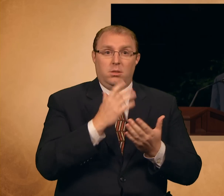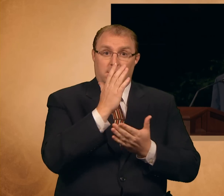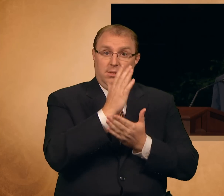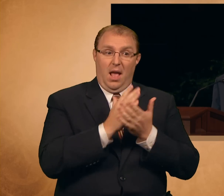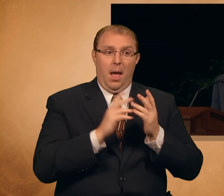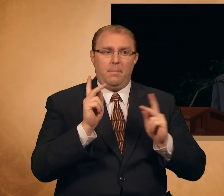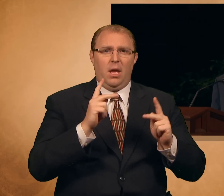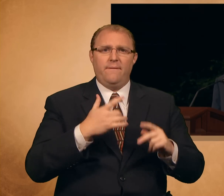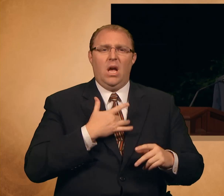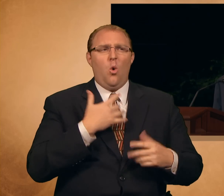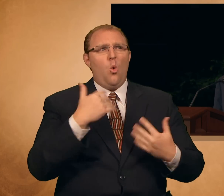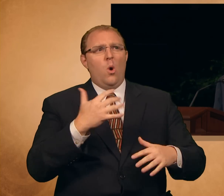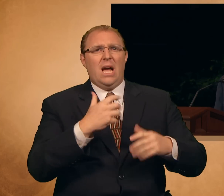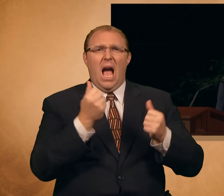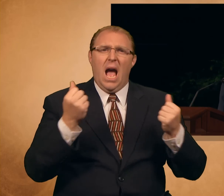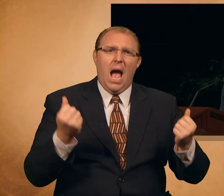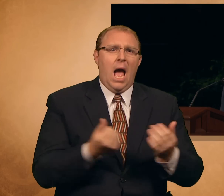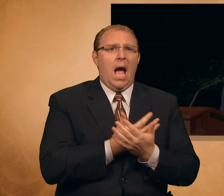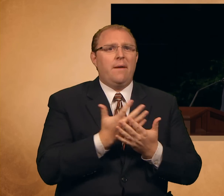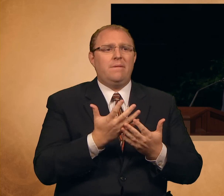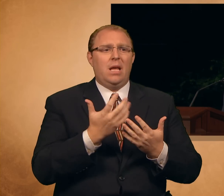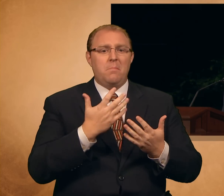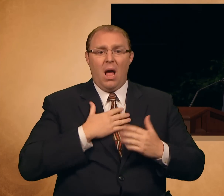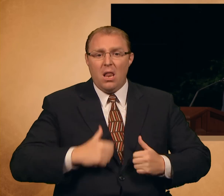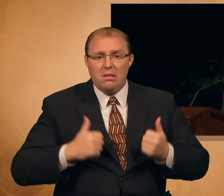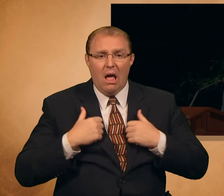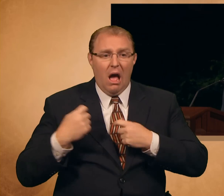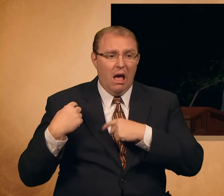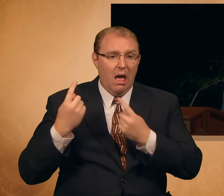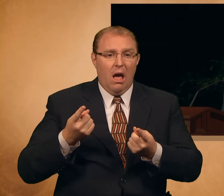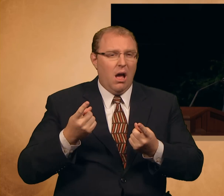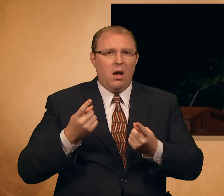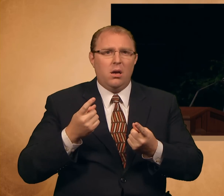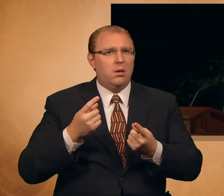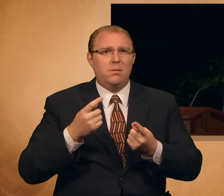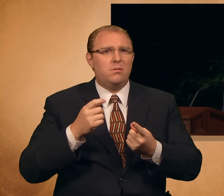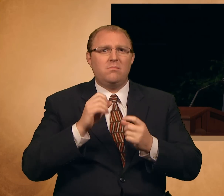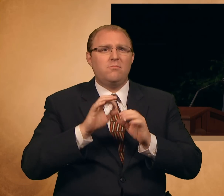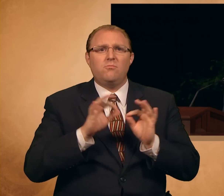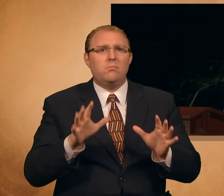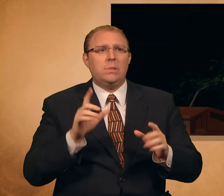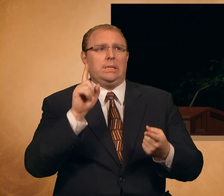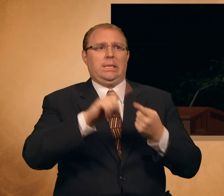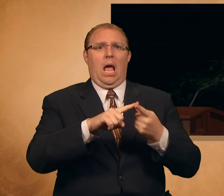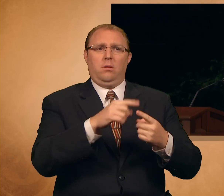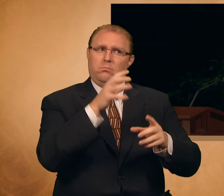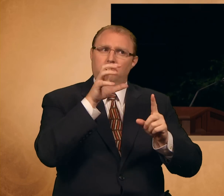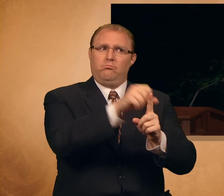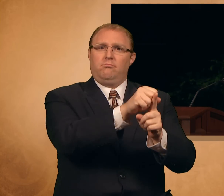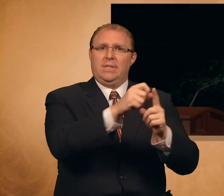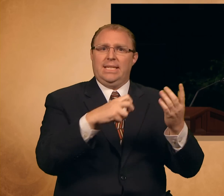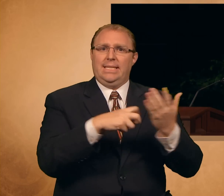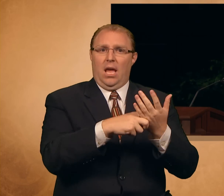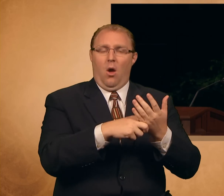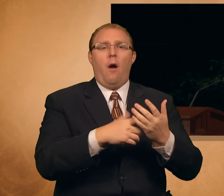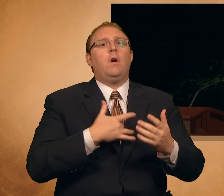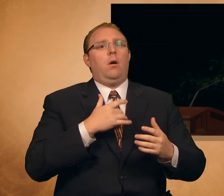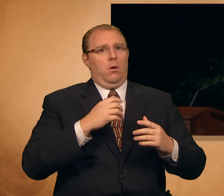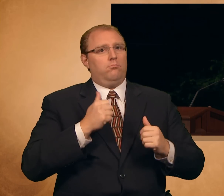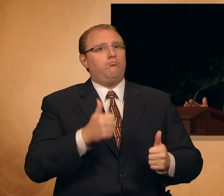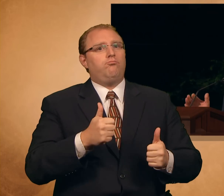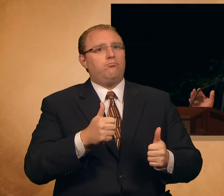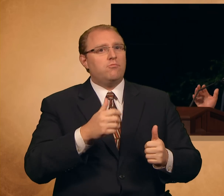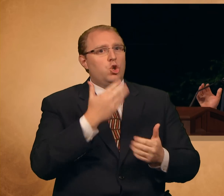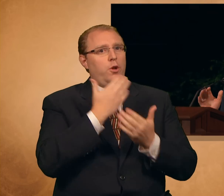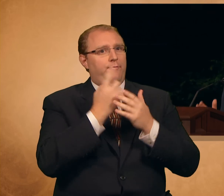their entire future happiness depends on whether or not a golden ticket falls into their hands. In their anxiousness,